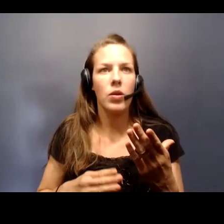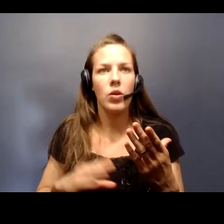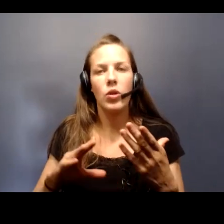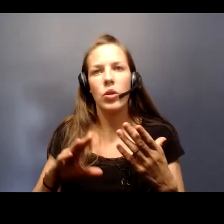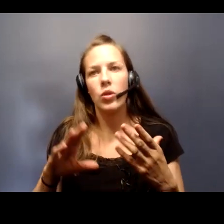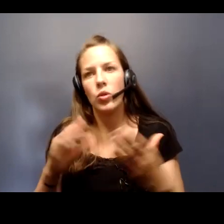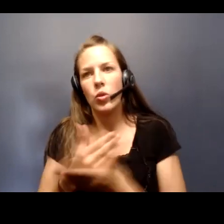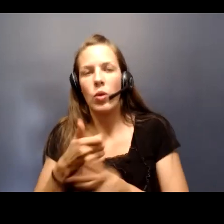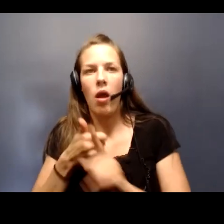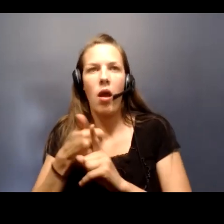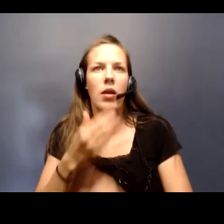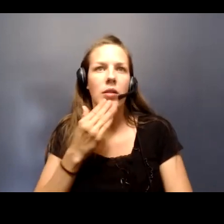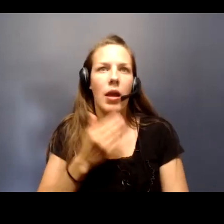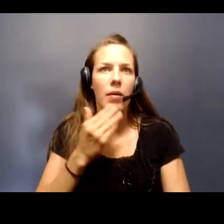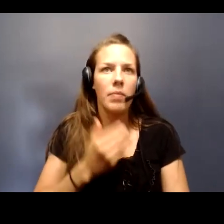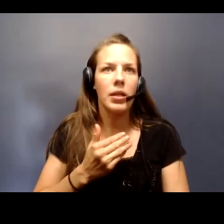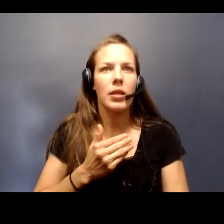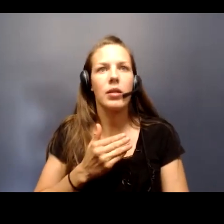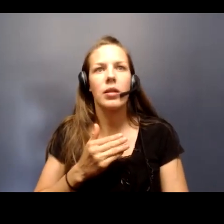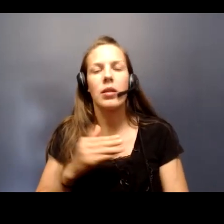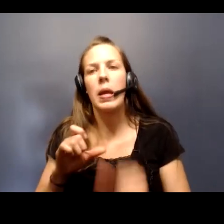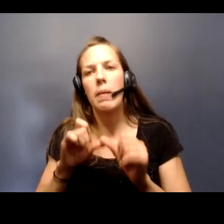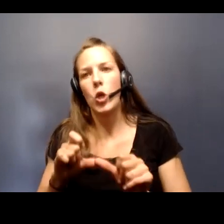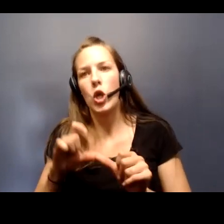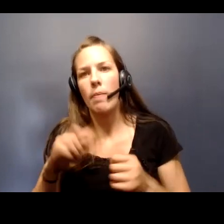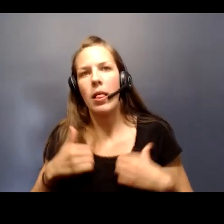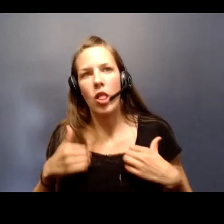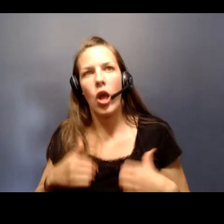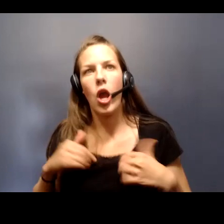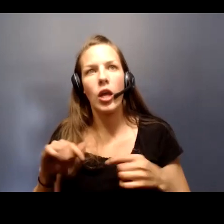of diabetes, a permanent lung injury that